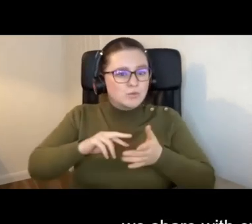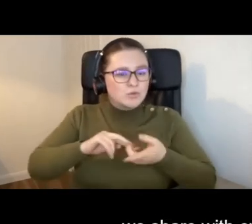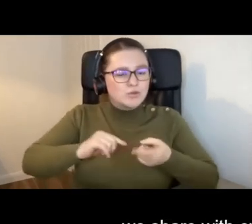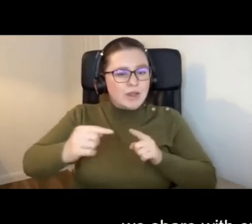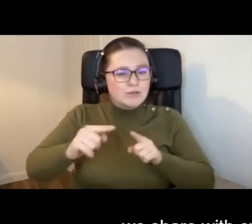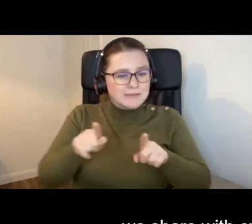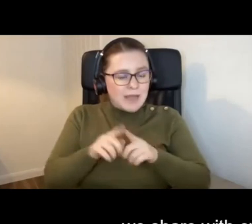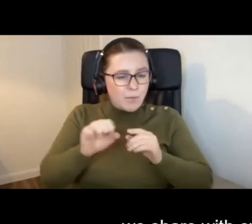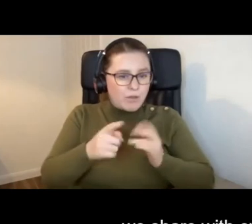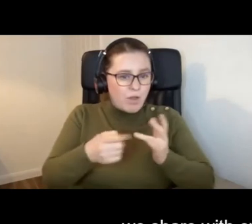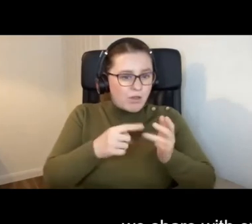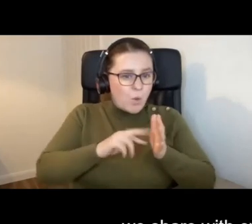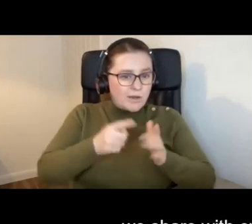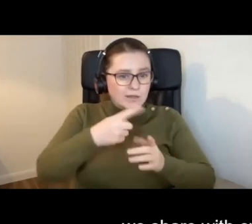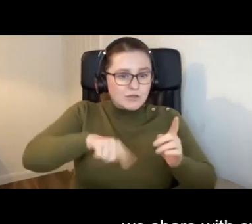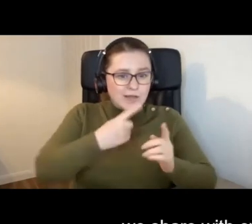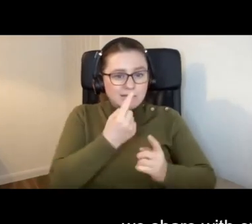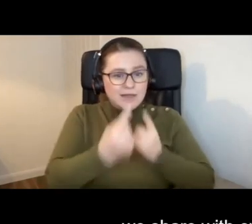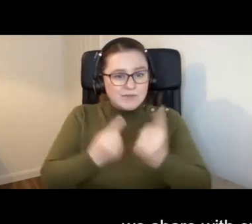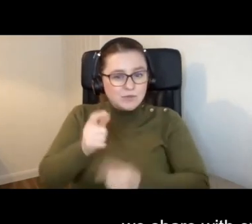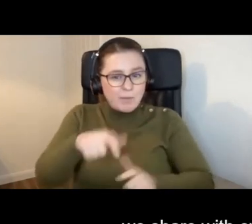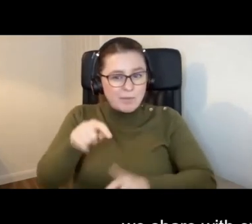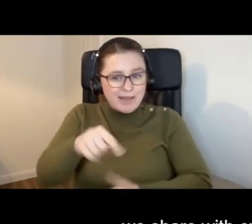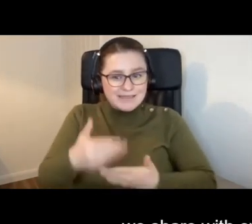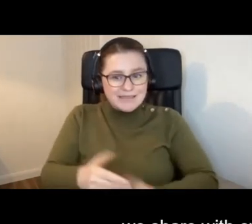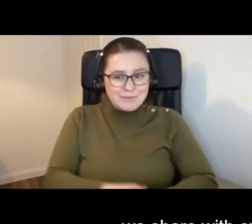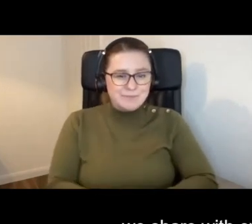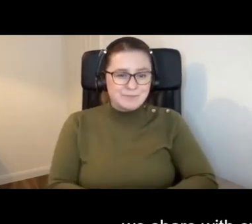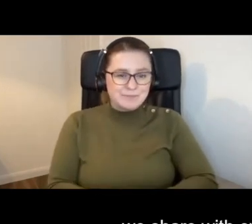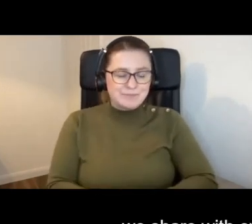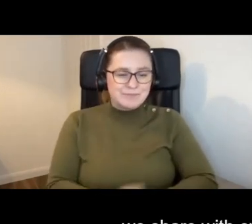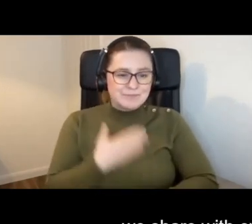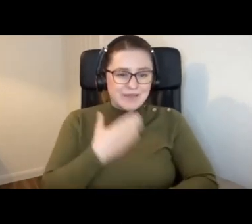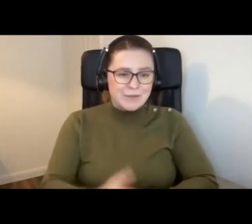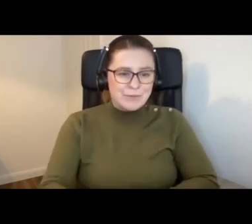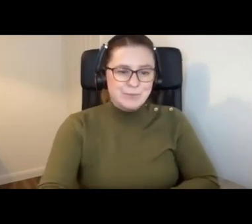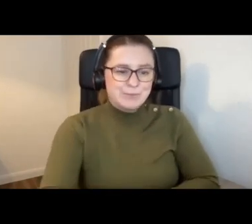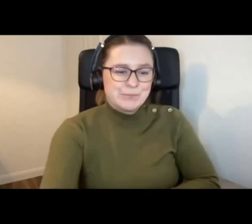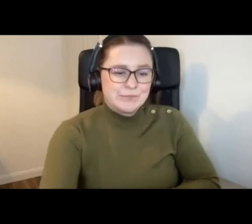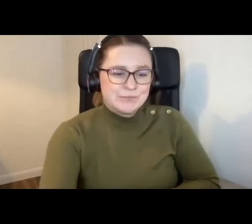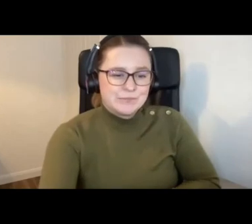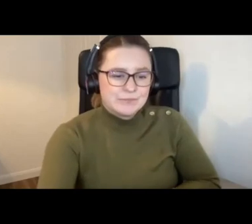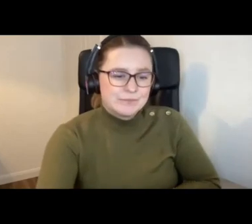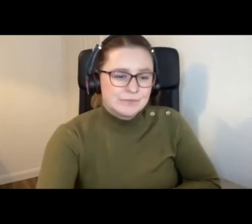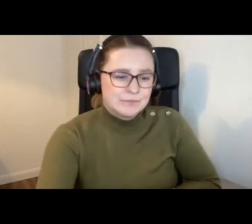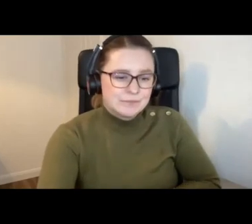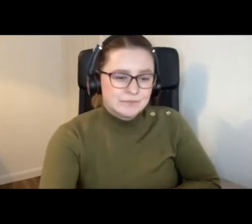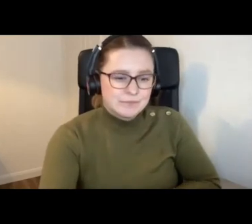and individual here today. Thank you. Thank you. Thank you.